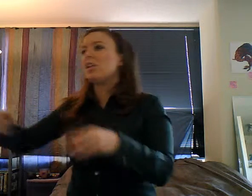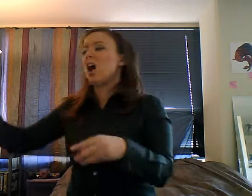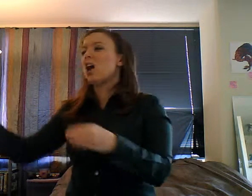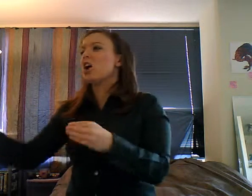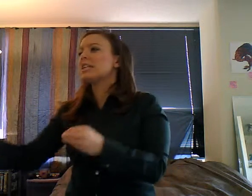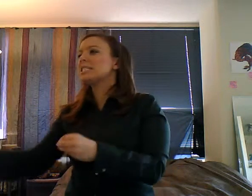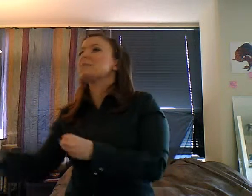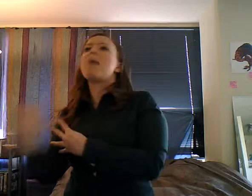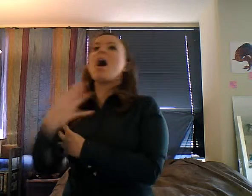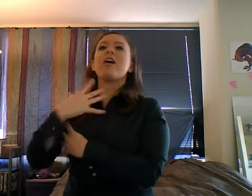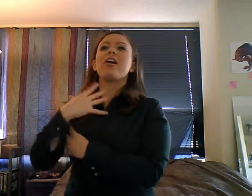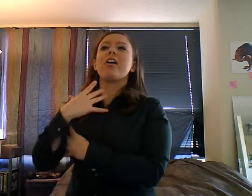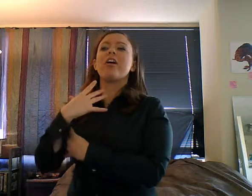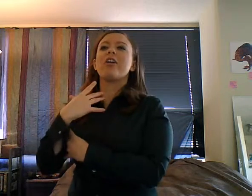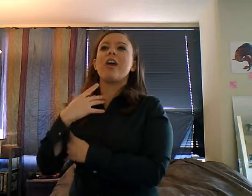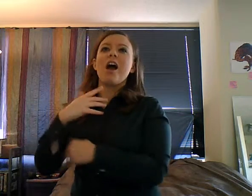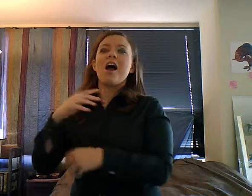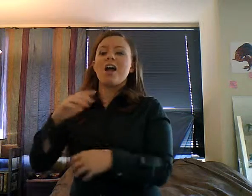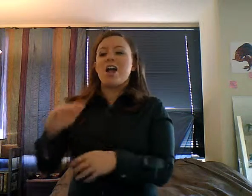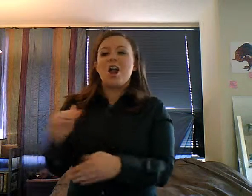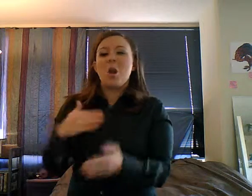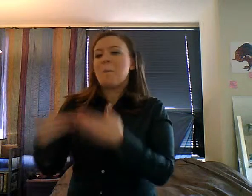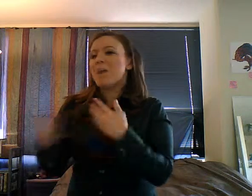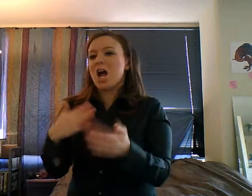regardless of what political party you belong to.